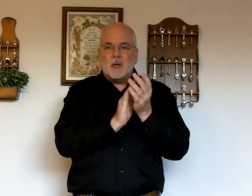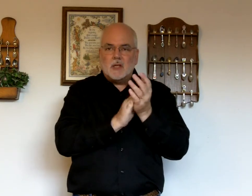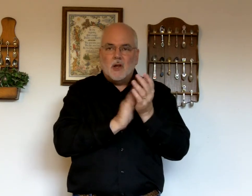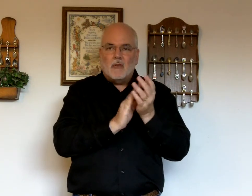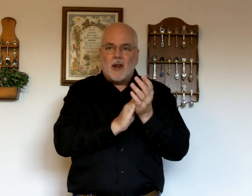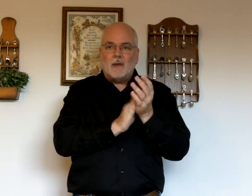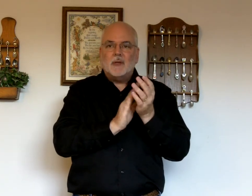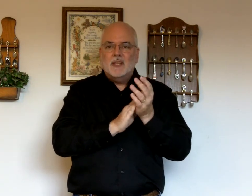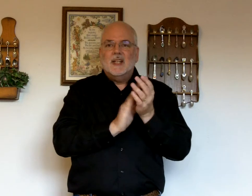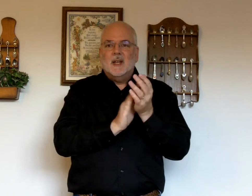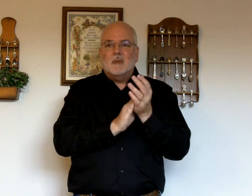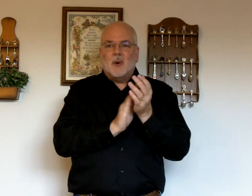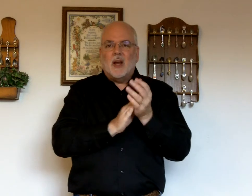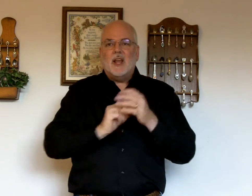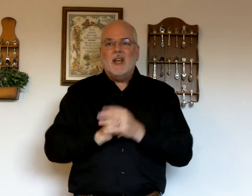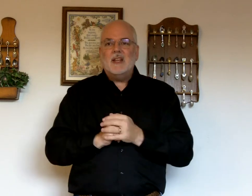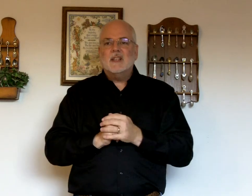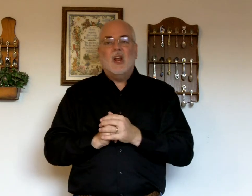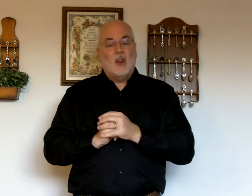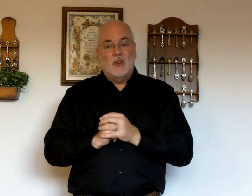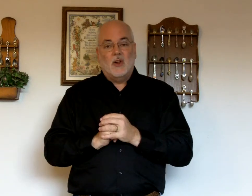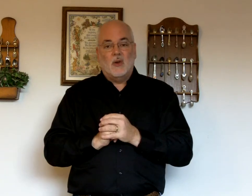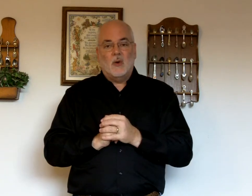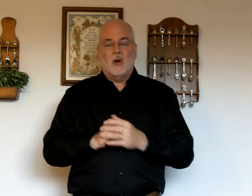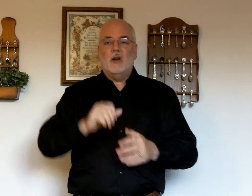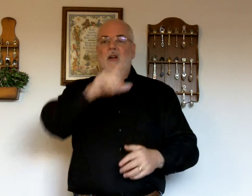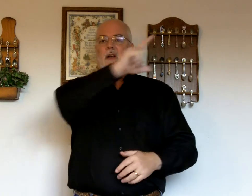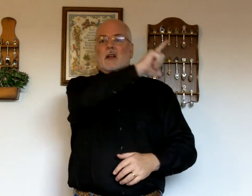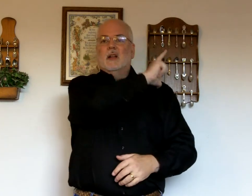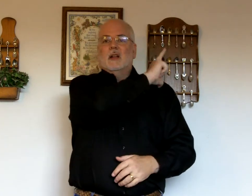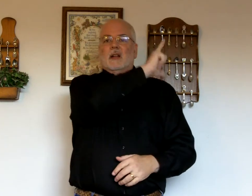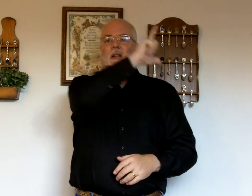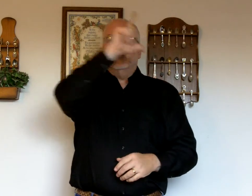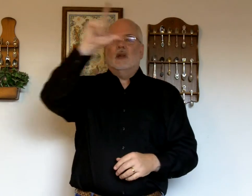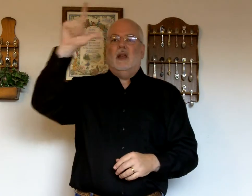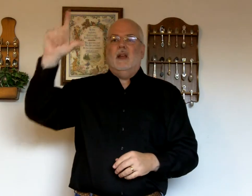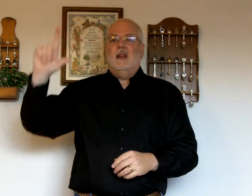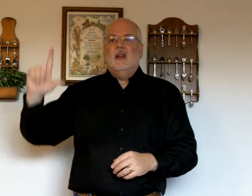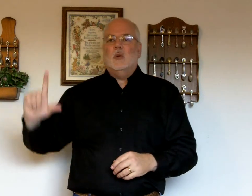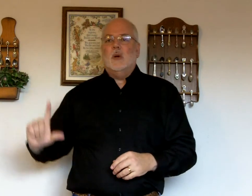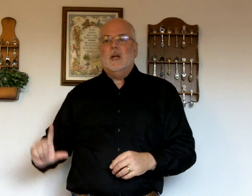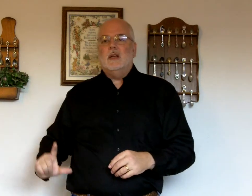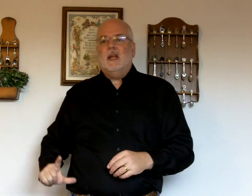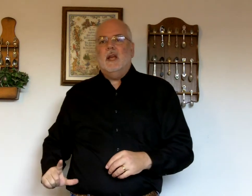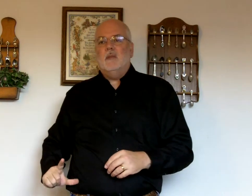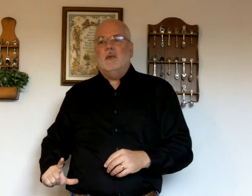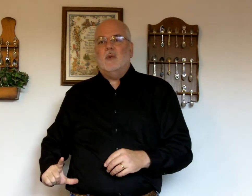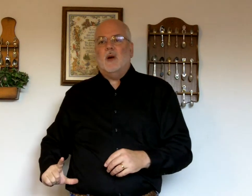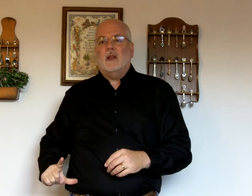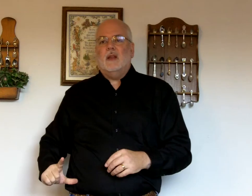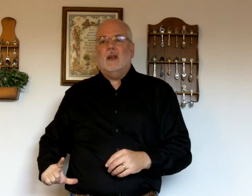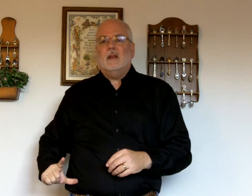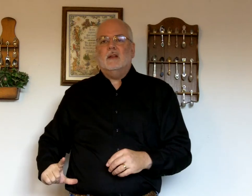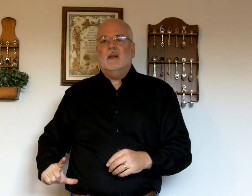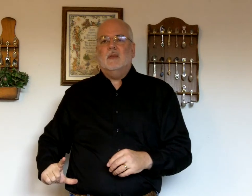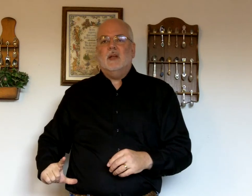It's a golf clap. Praise the Lord. Okay. We did King before, I think. Did we?